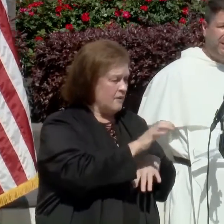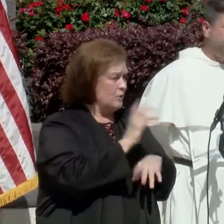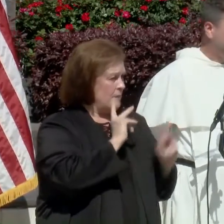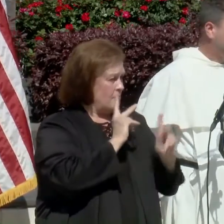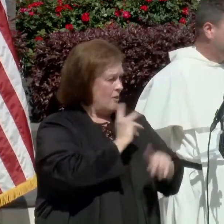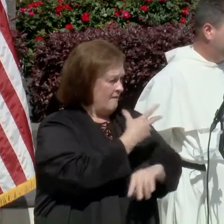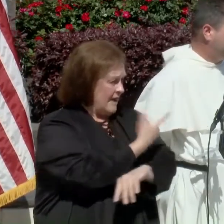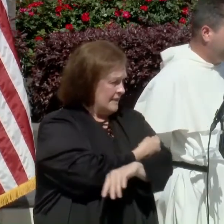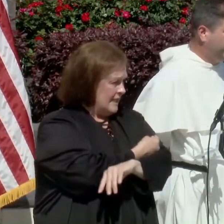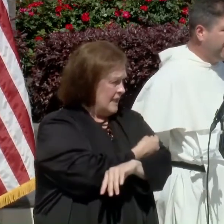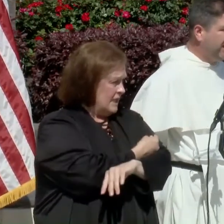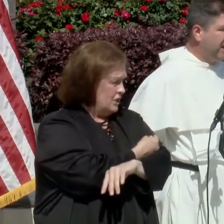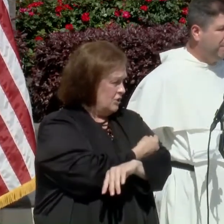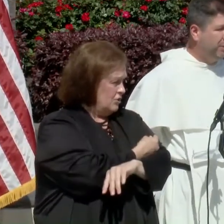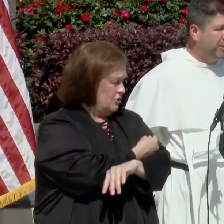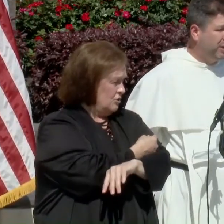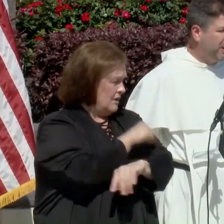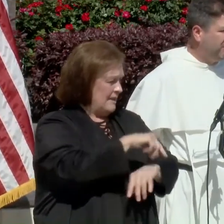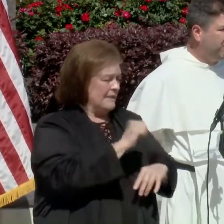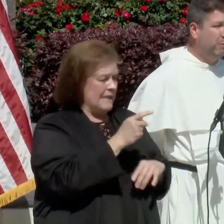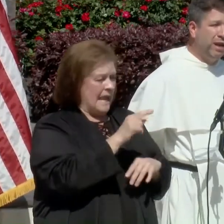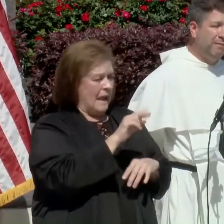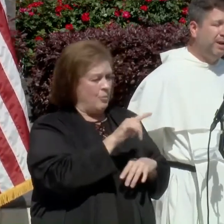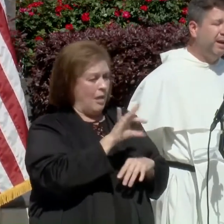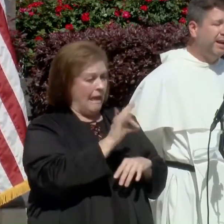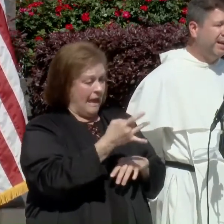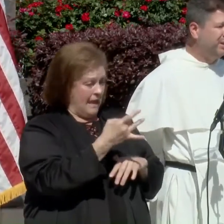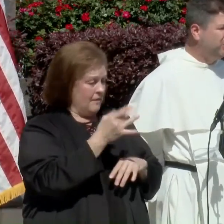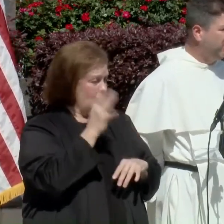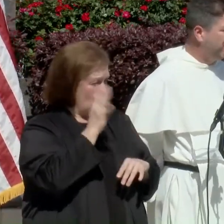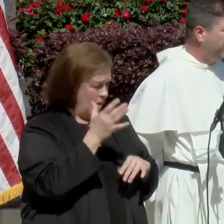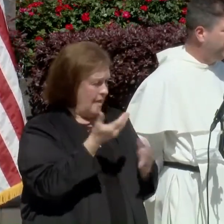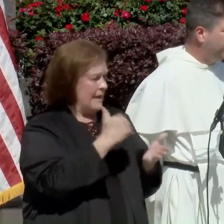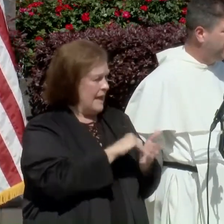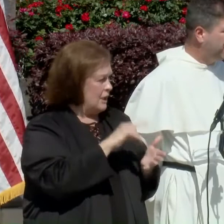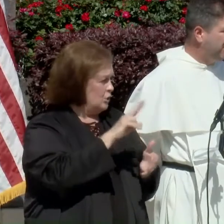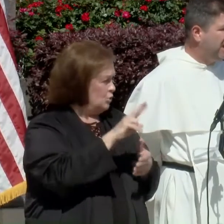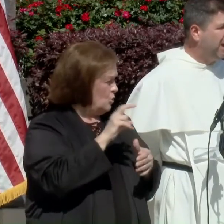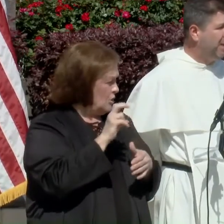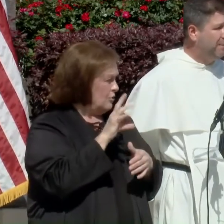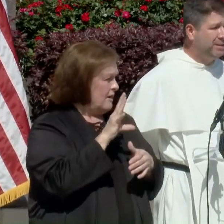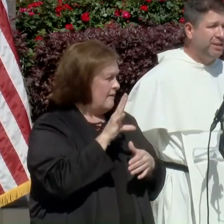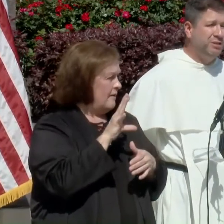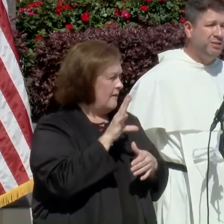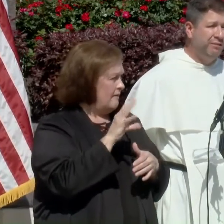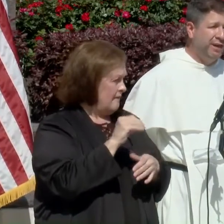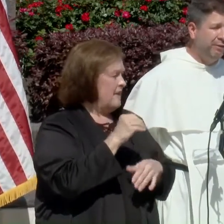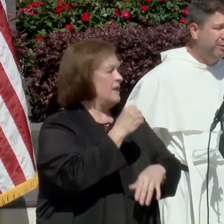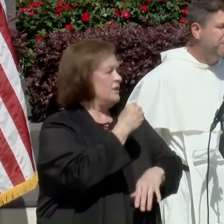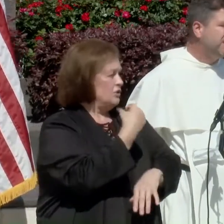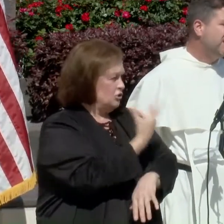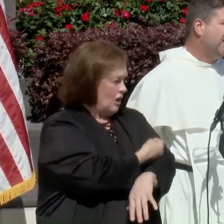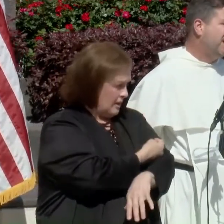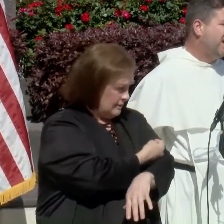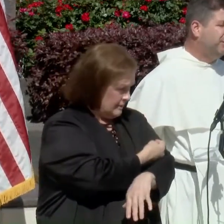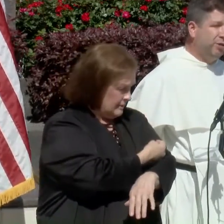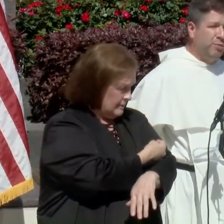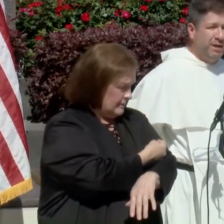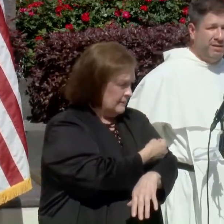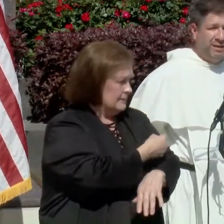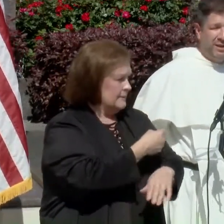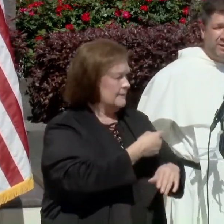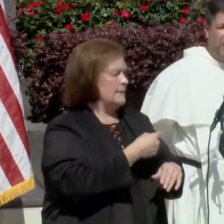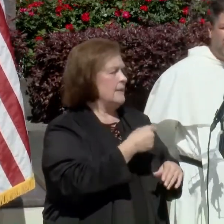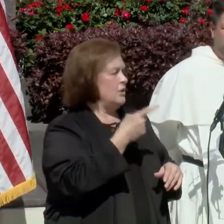vaccinated this coming April the 8th. We will have again 250 vaccinations available and